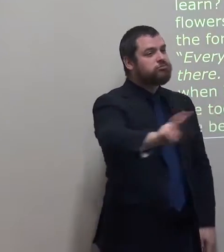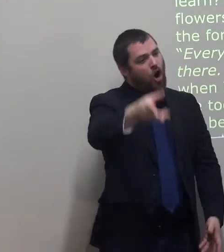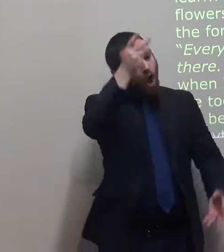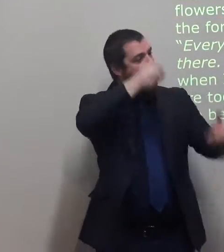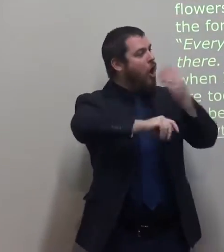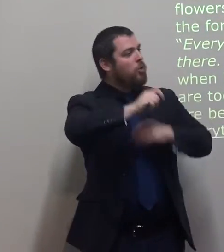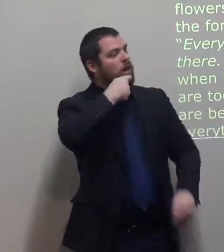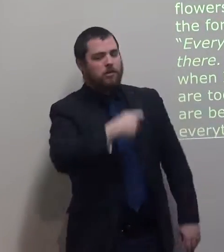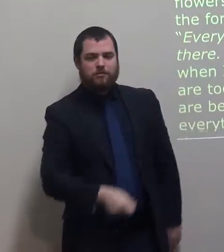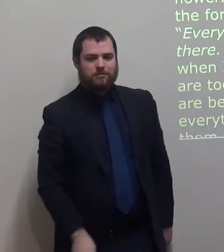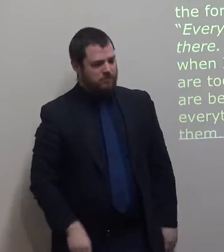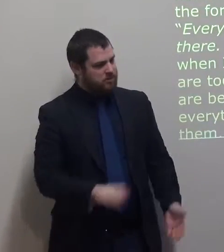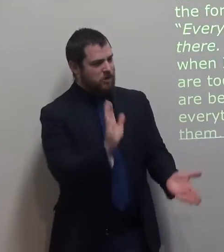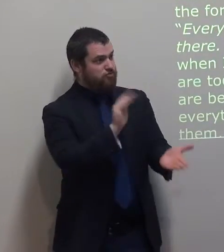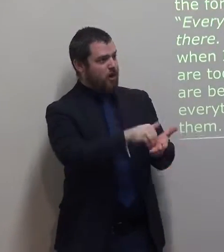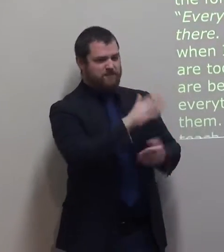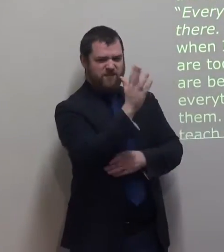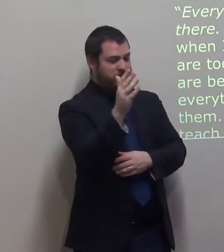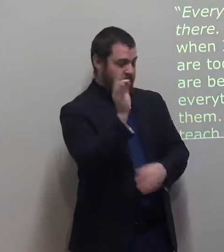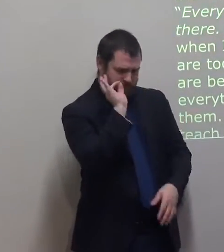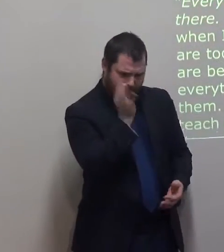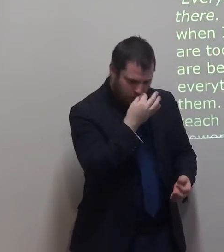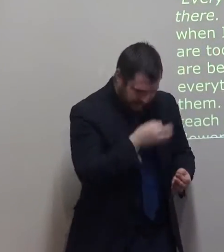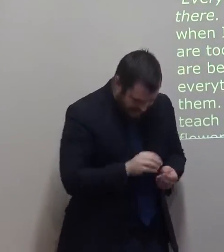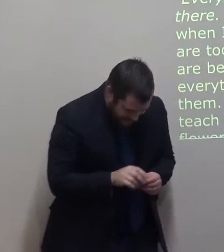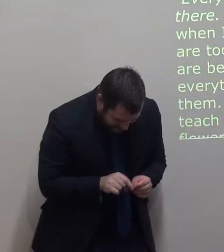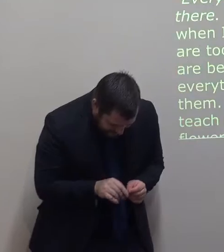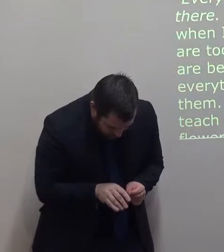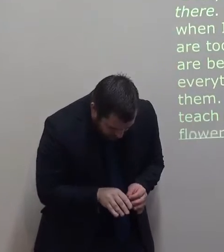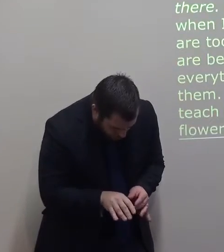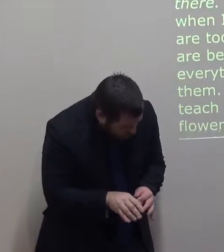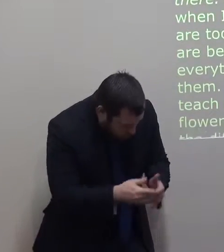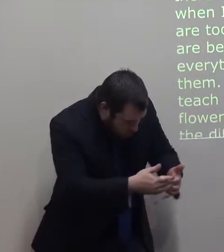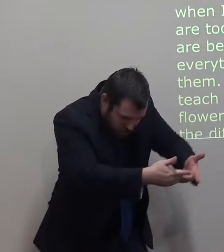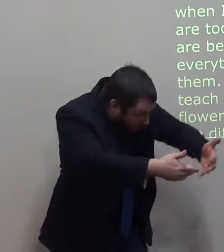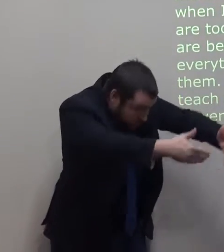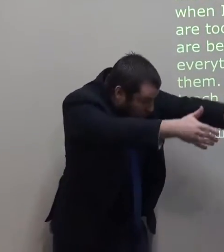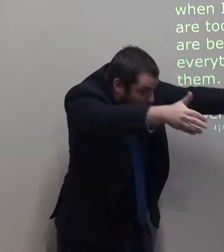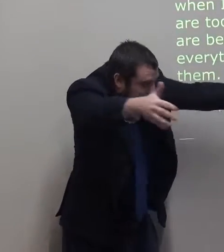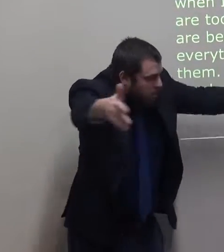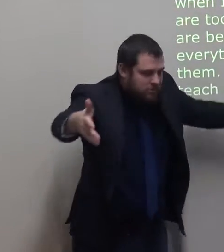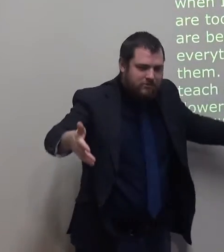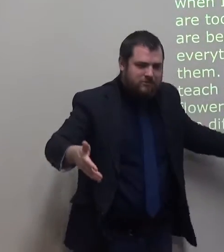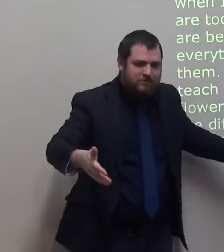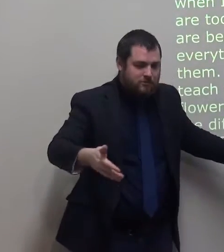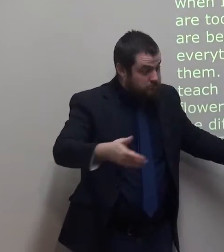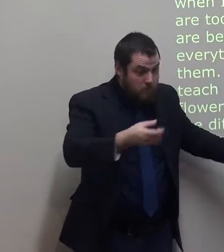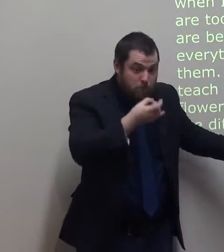But when I arrive in the forest, there are too many flowers. The flowers are beautiful, yes, but I can't learn